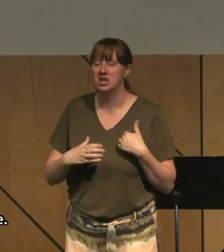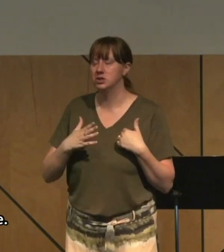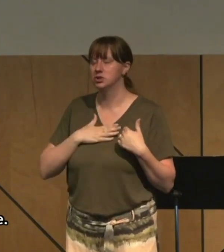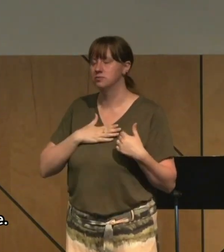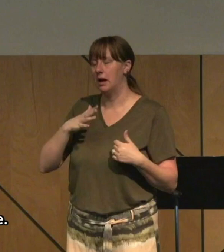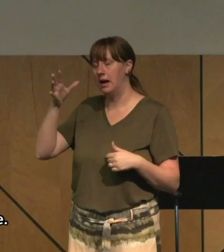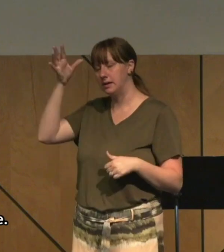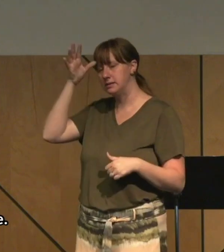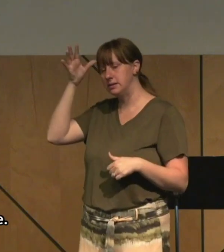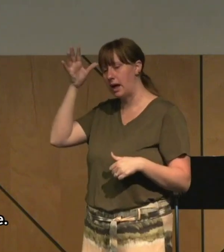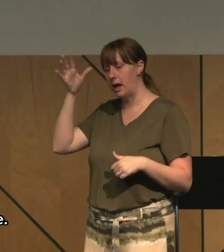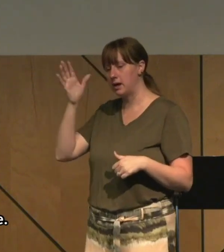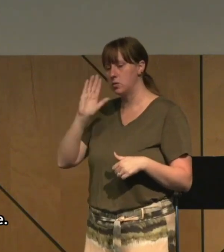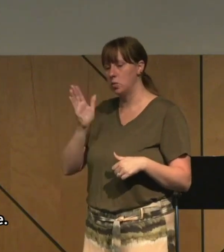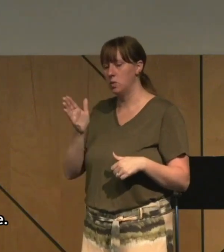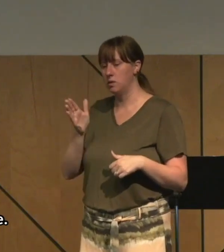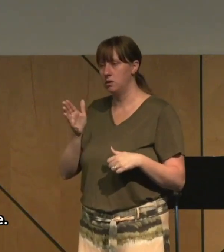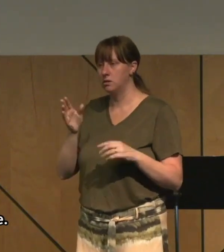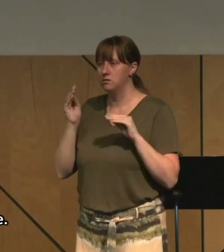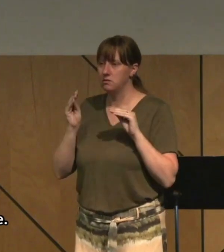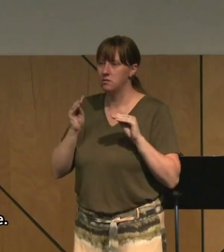that summer after eighth grade.